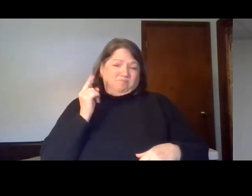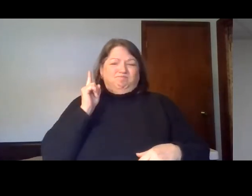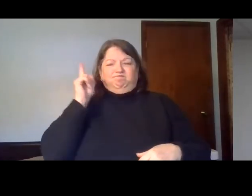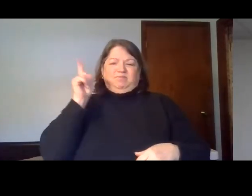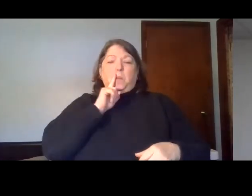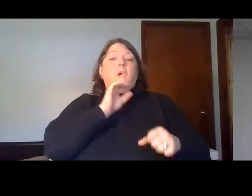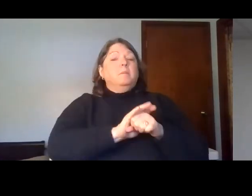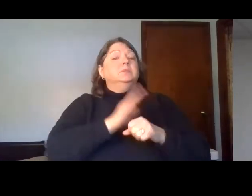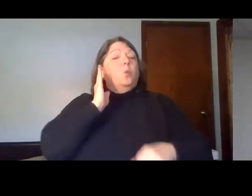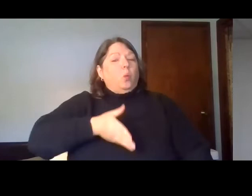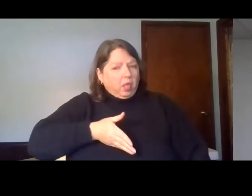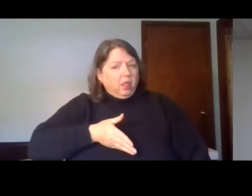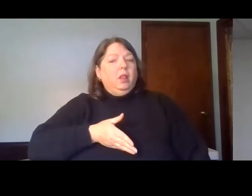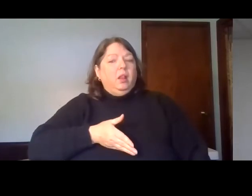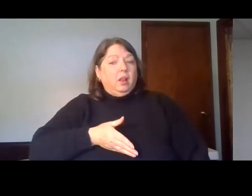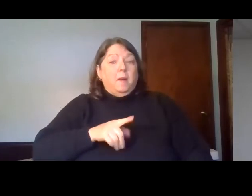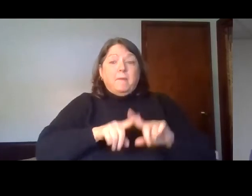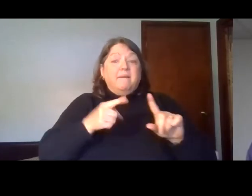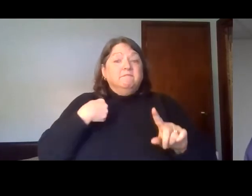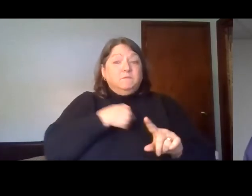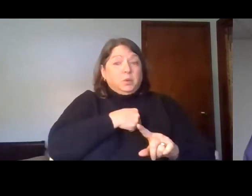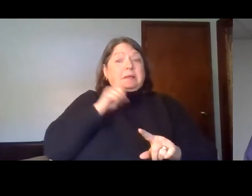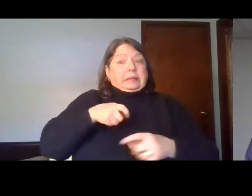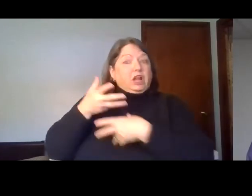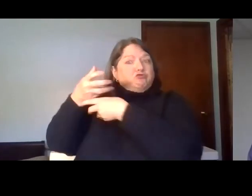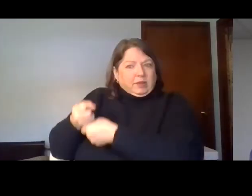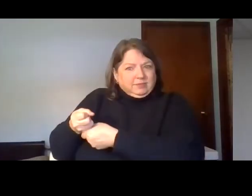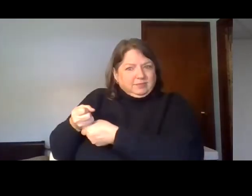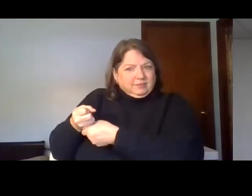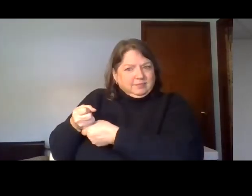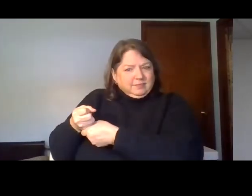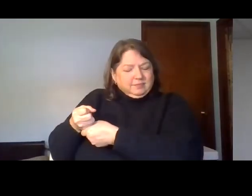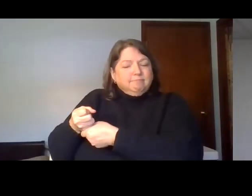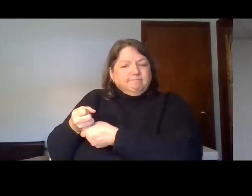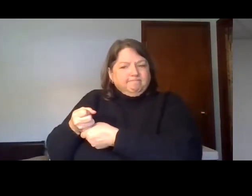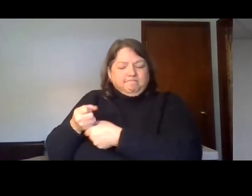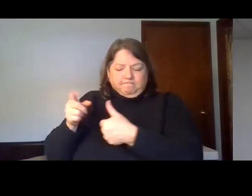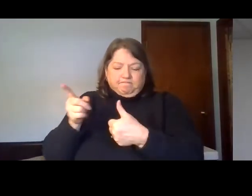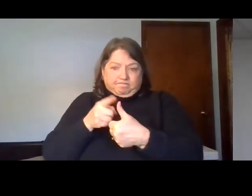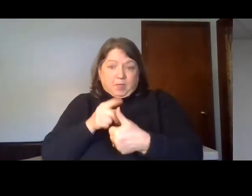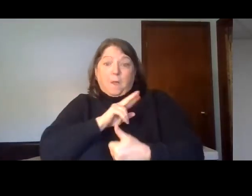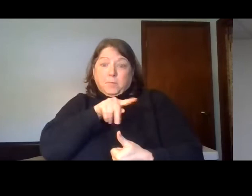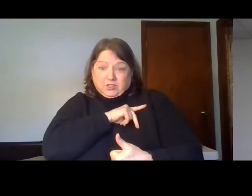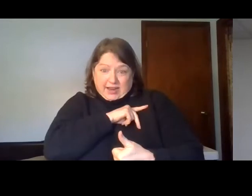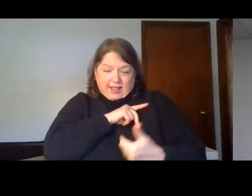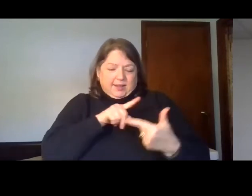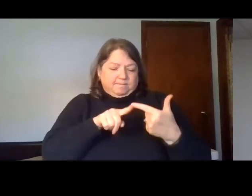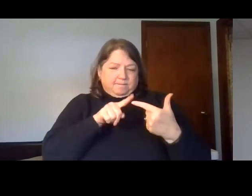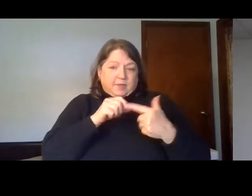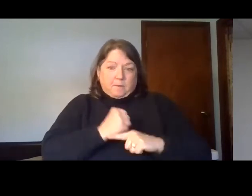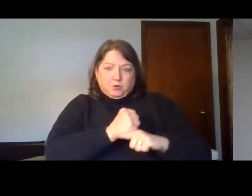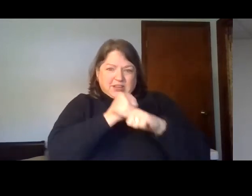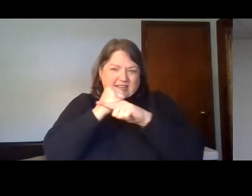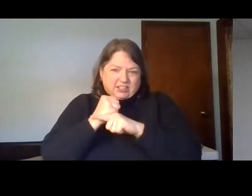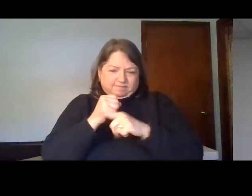behalf if we trust him. And so he talks about the personality of God, the protection of God, and then